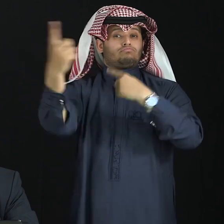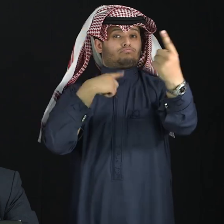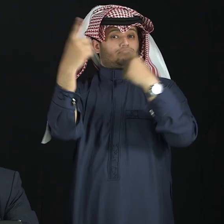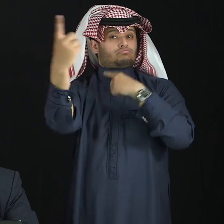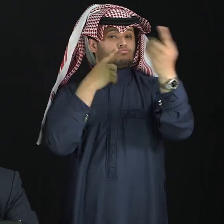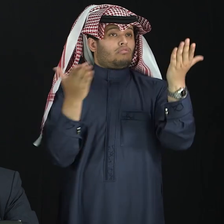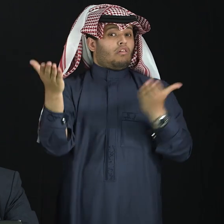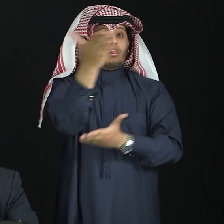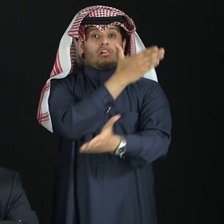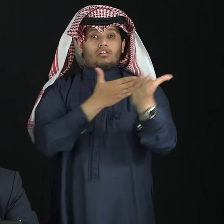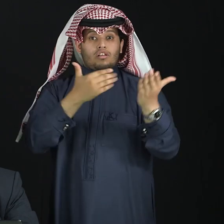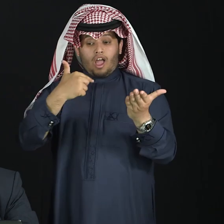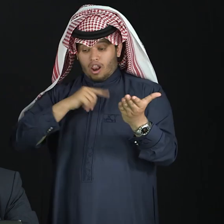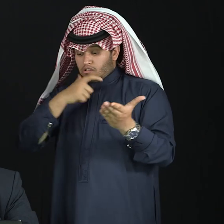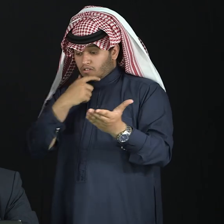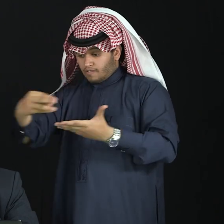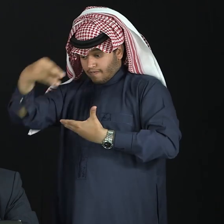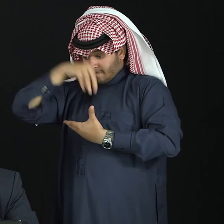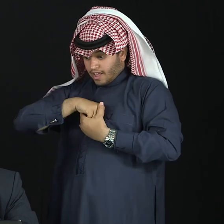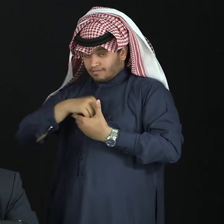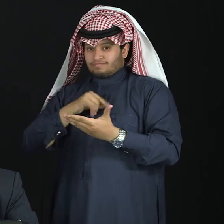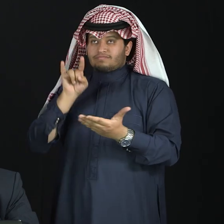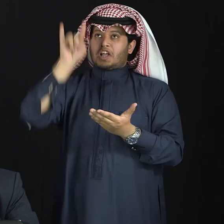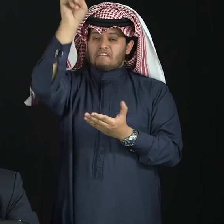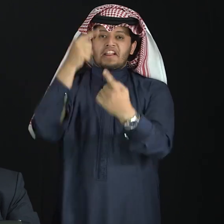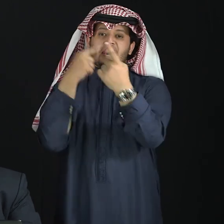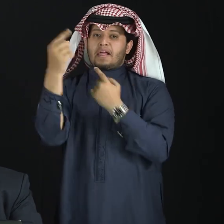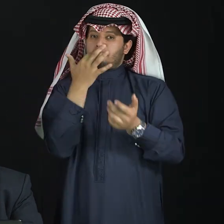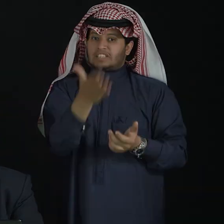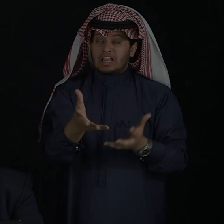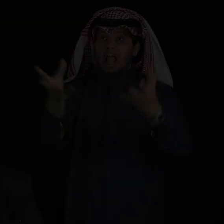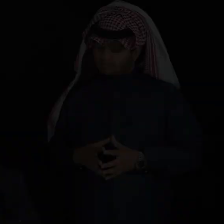-third of the word, speak this language, you see.